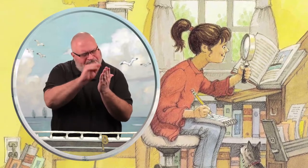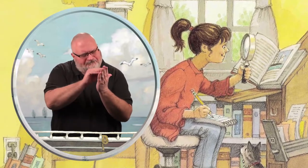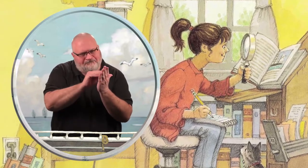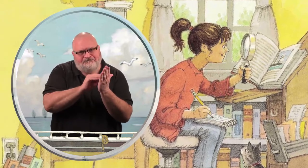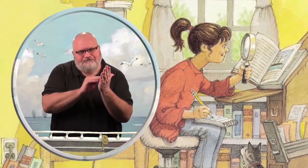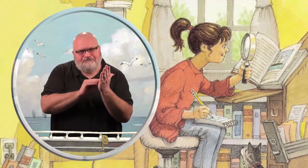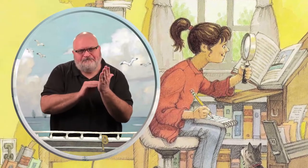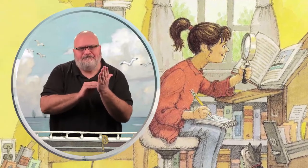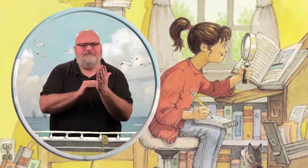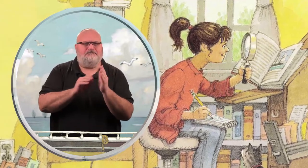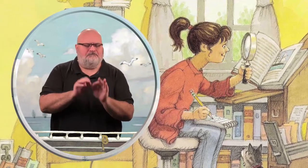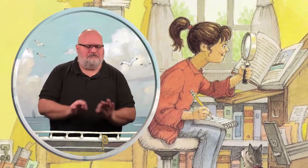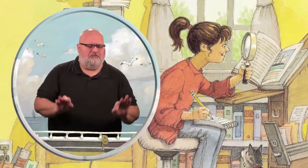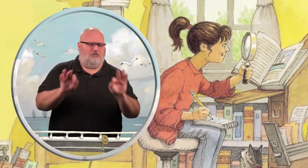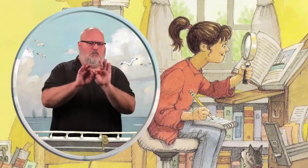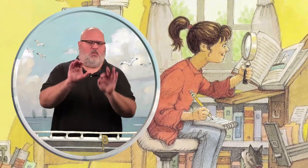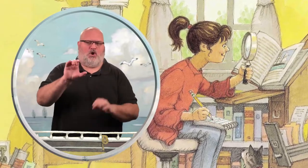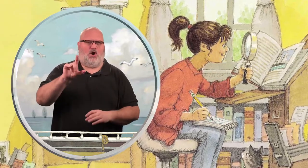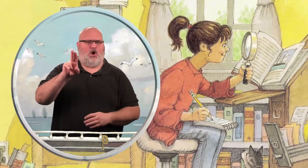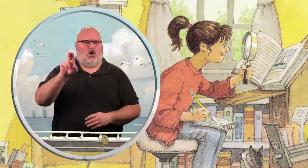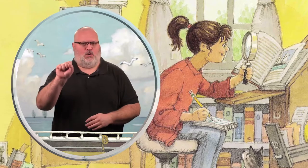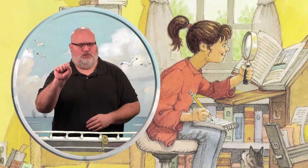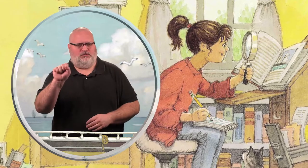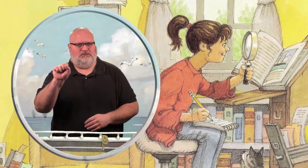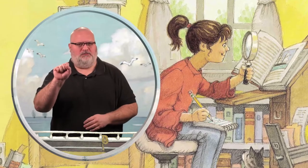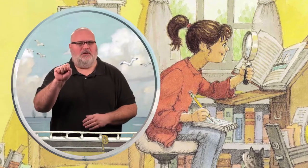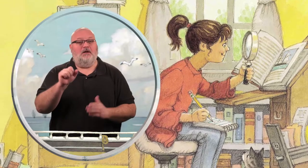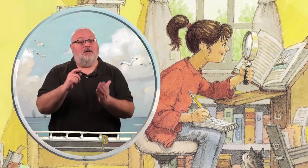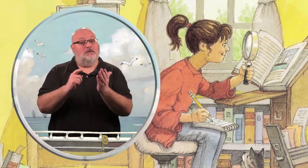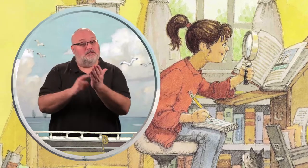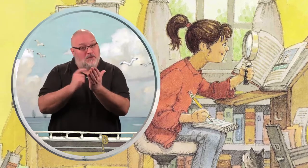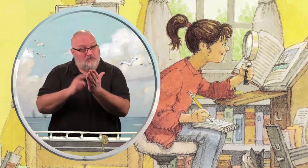I keep a notebook in which I highlight the most important clues.